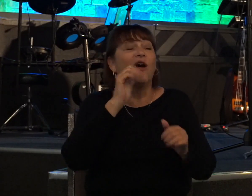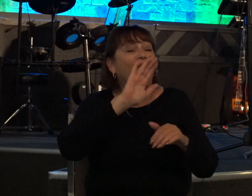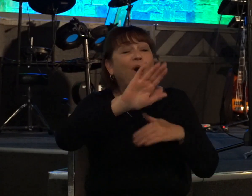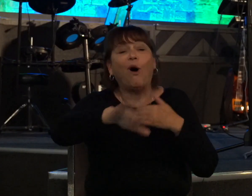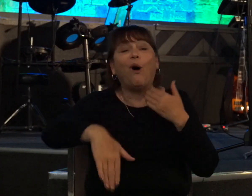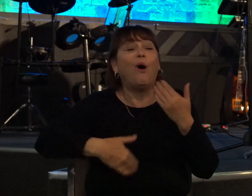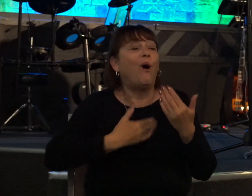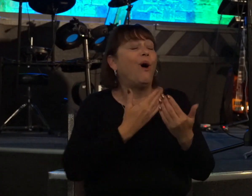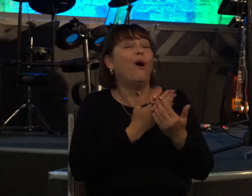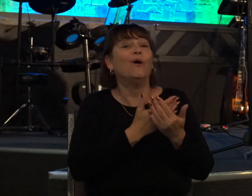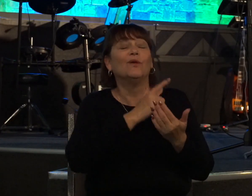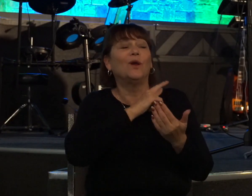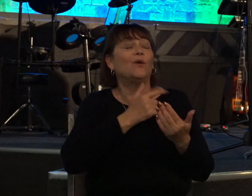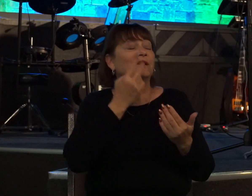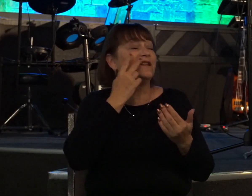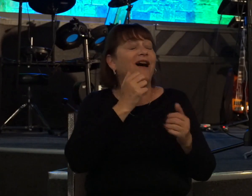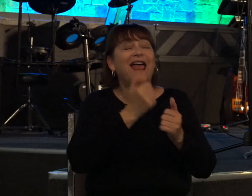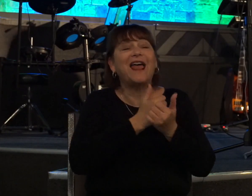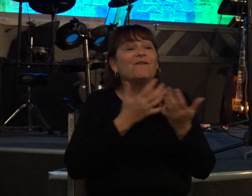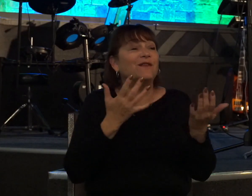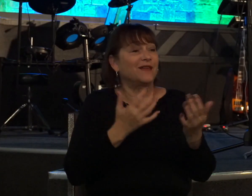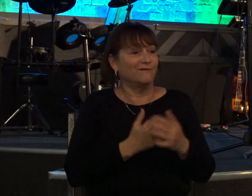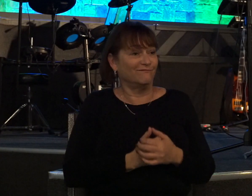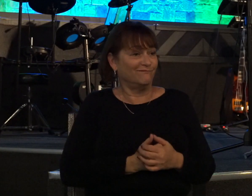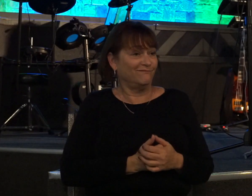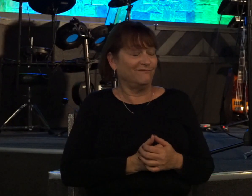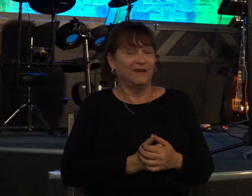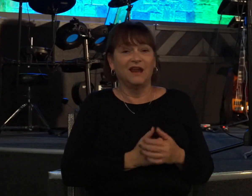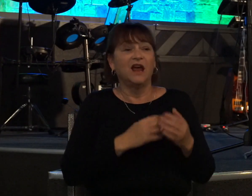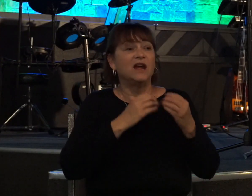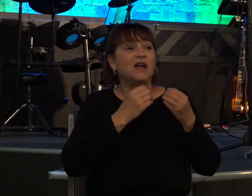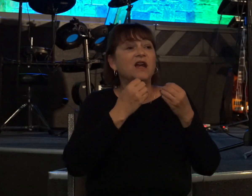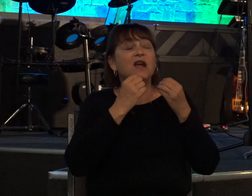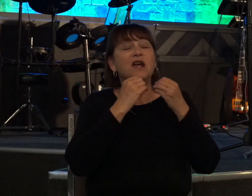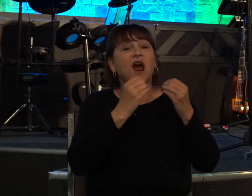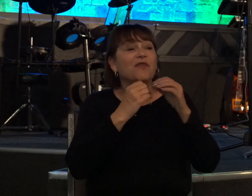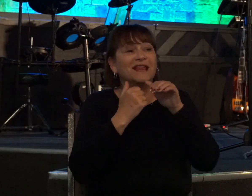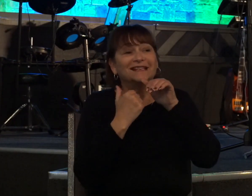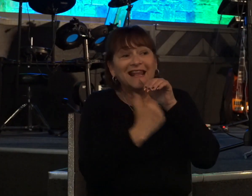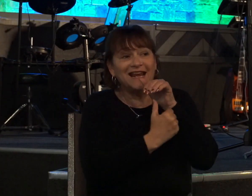the lord saw everything david had done nothing is hidden from god and we do well to remember that church